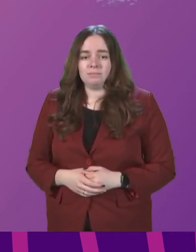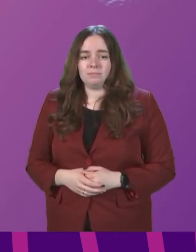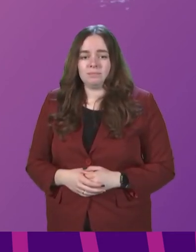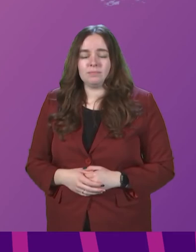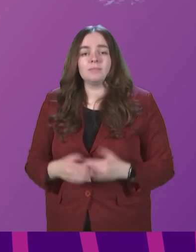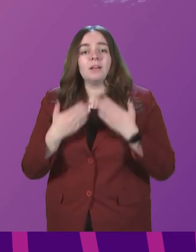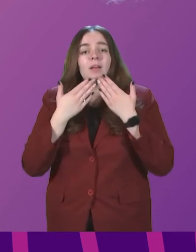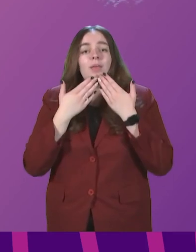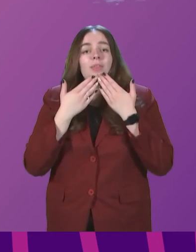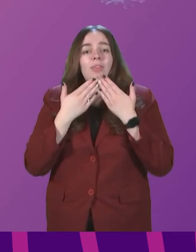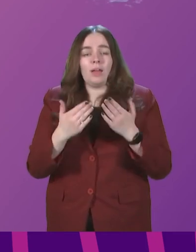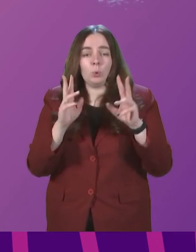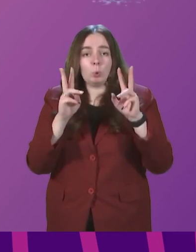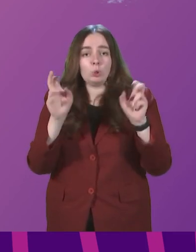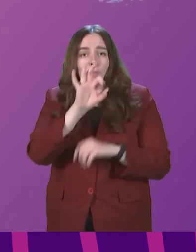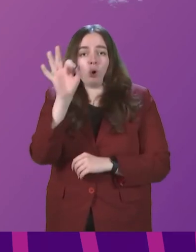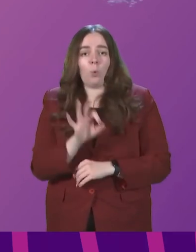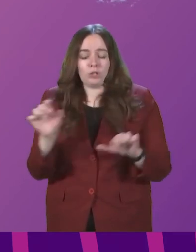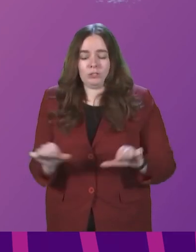Thank you. That concludes topical questions.